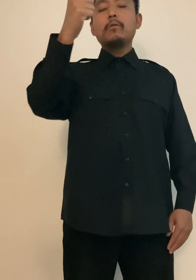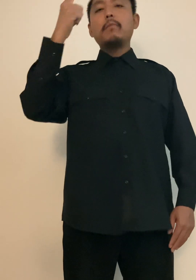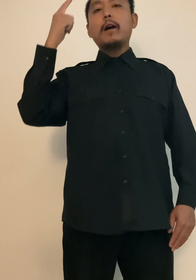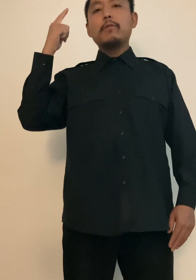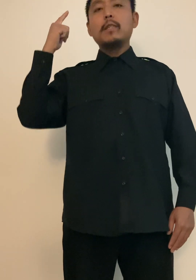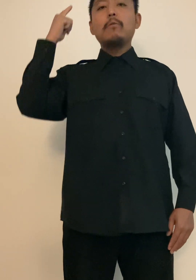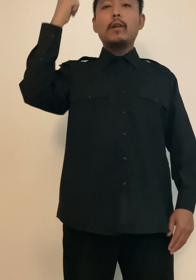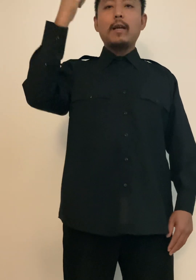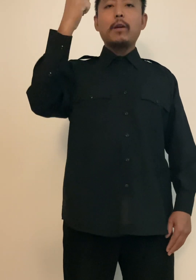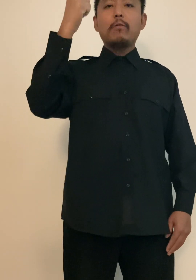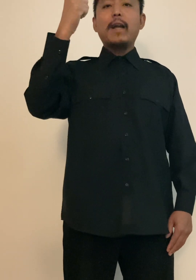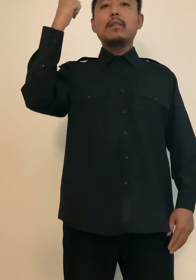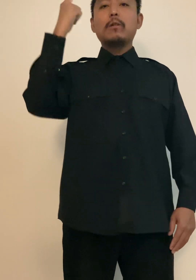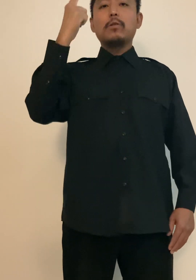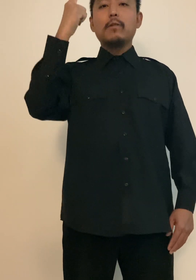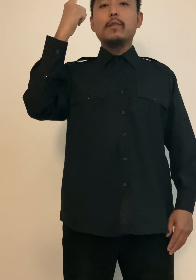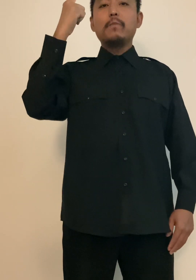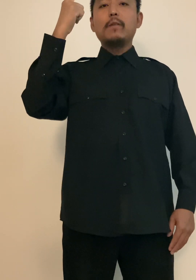democracy, or democratic socialism. lines of in China. Thank